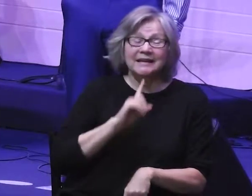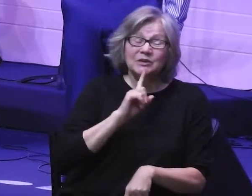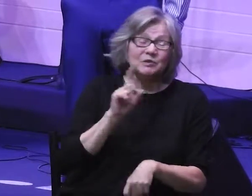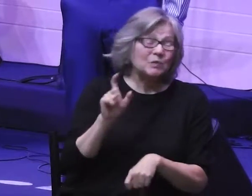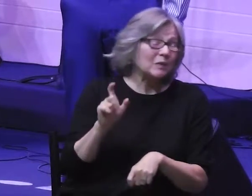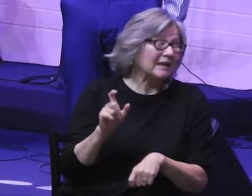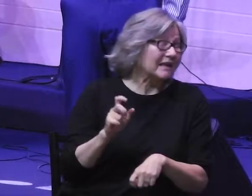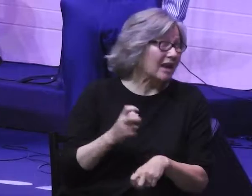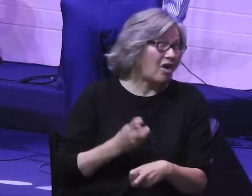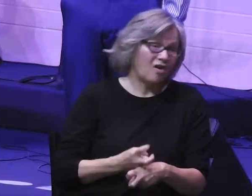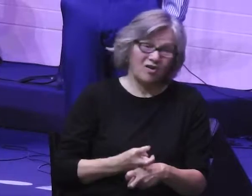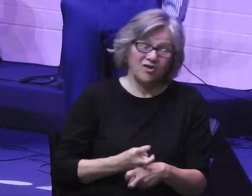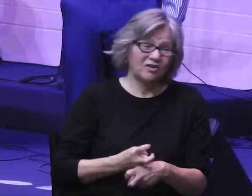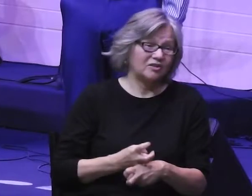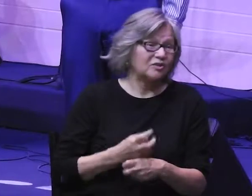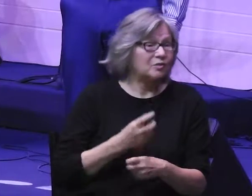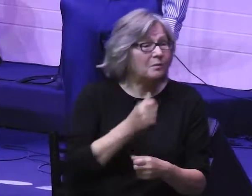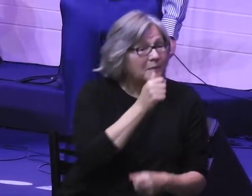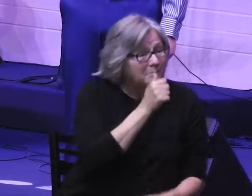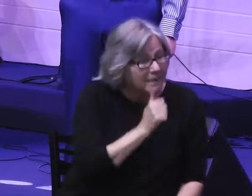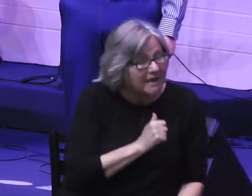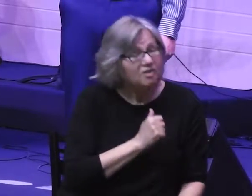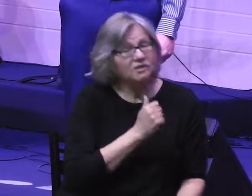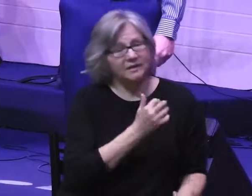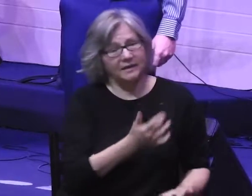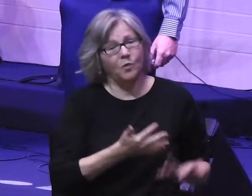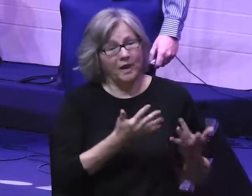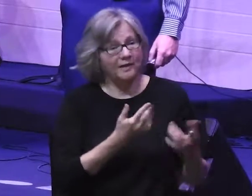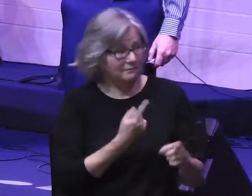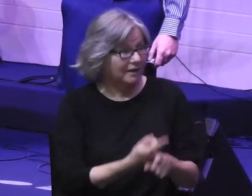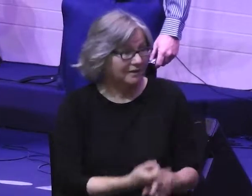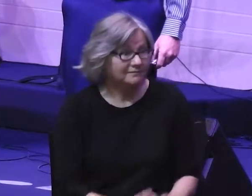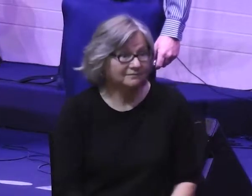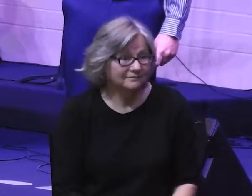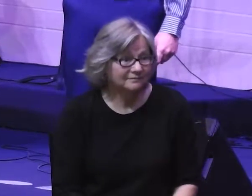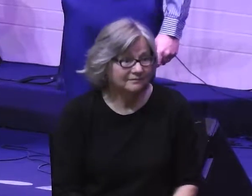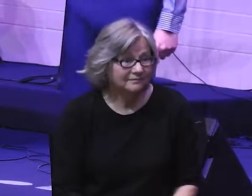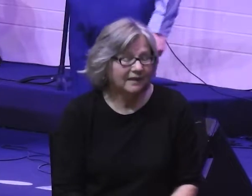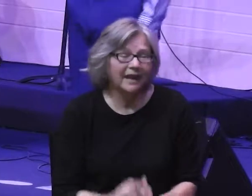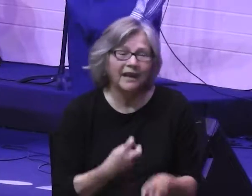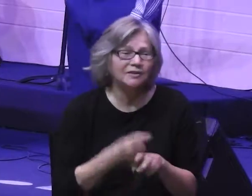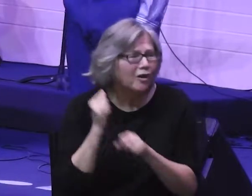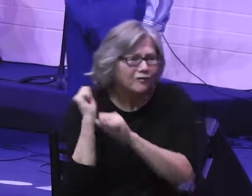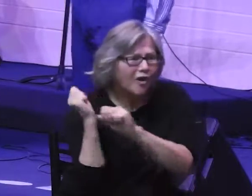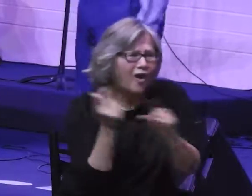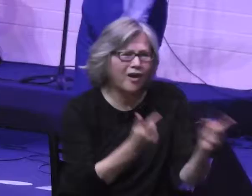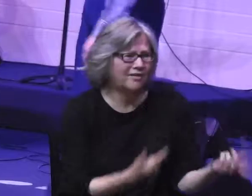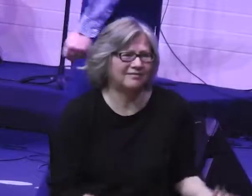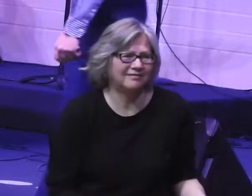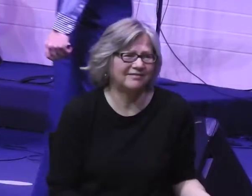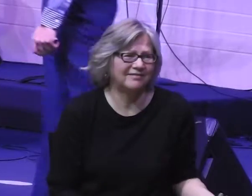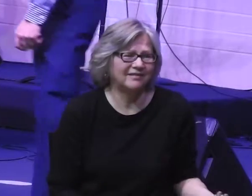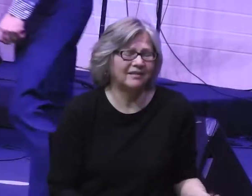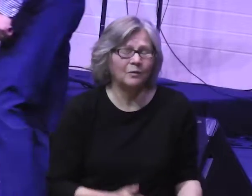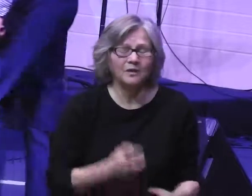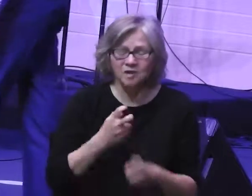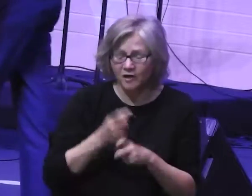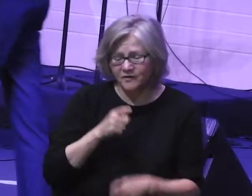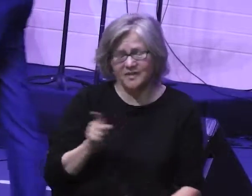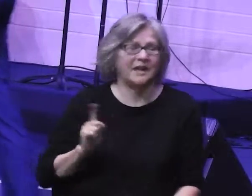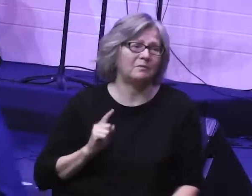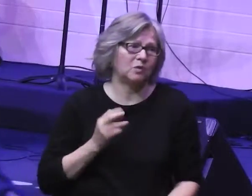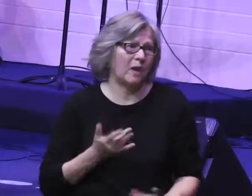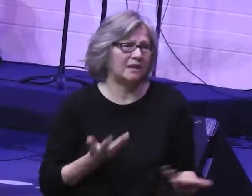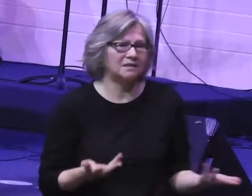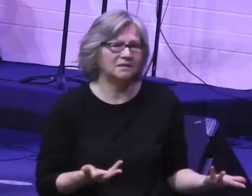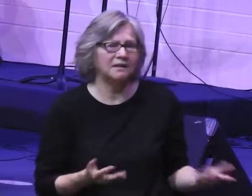really hard to patiently wait. Isn't it? It's hard for all of us. I'm sure it was hard for